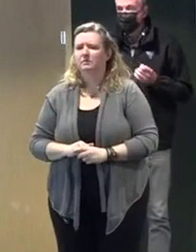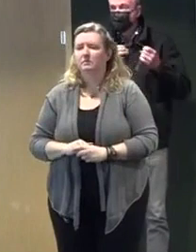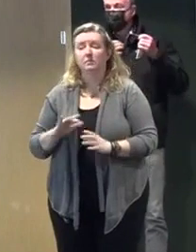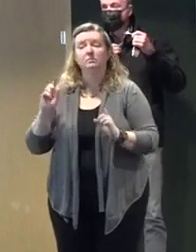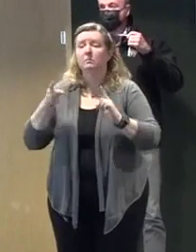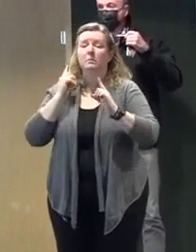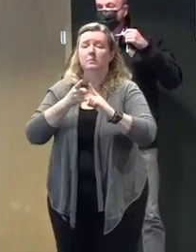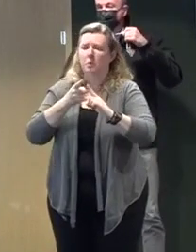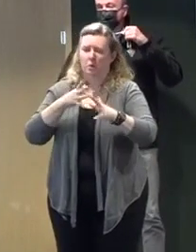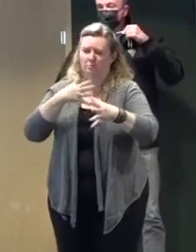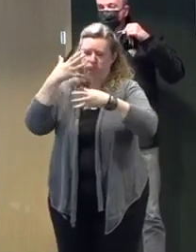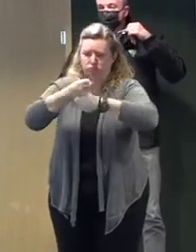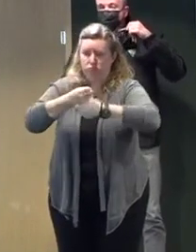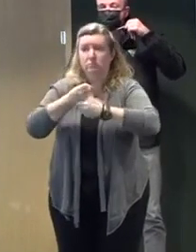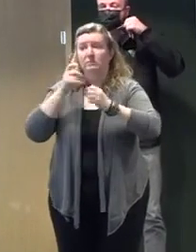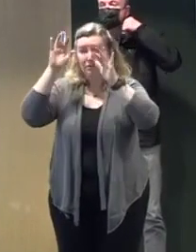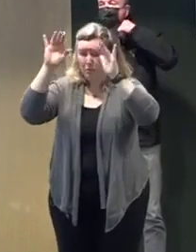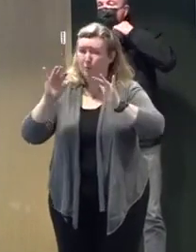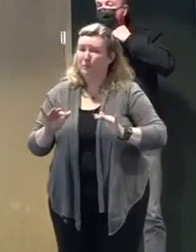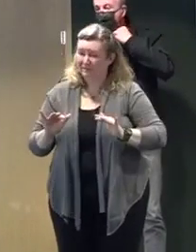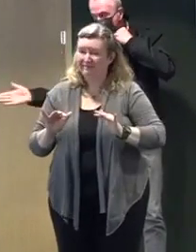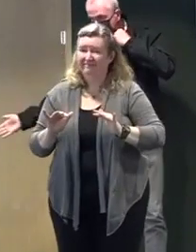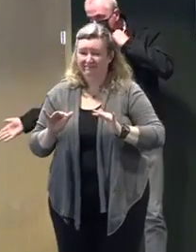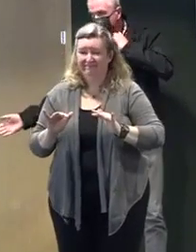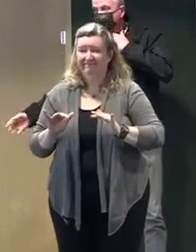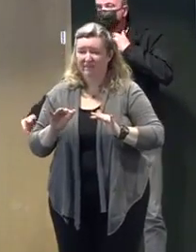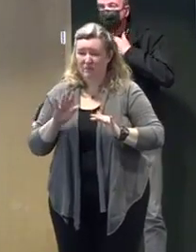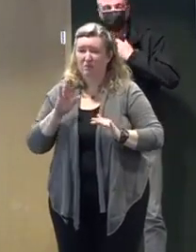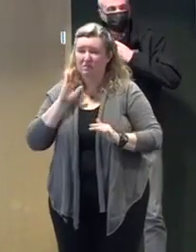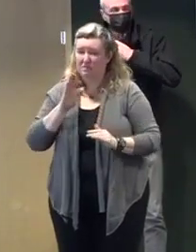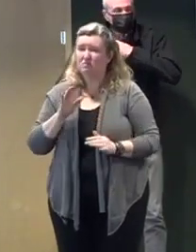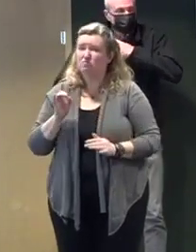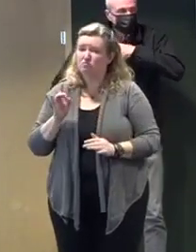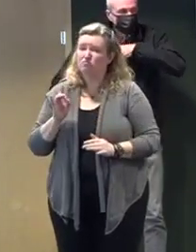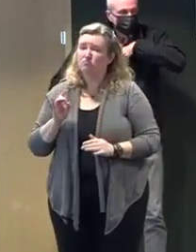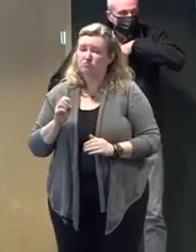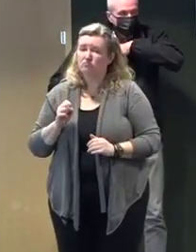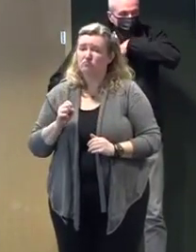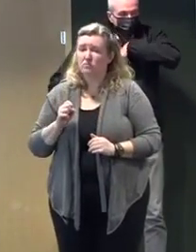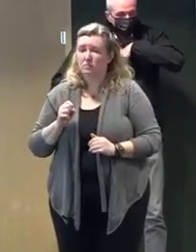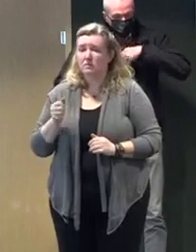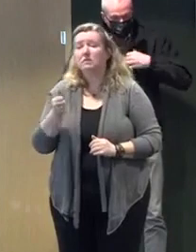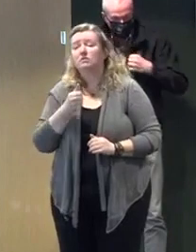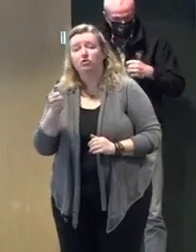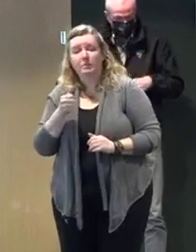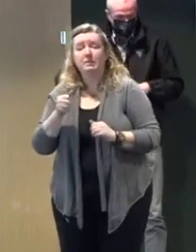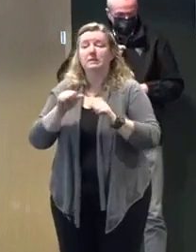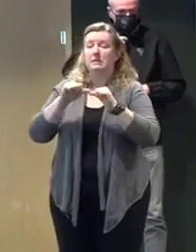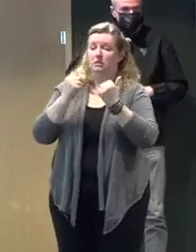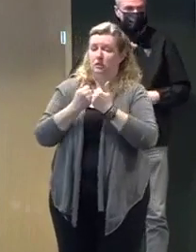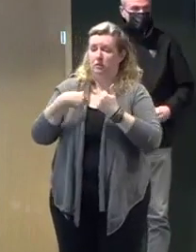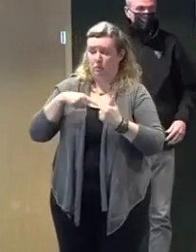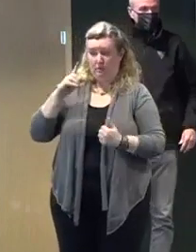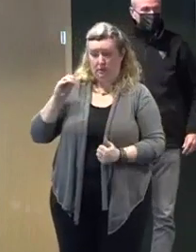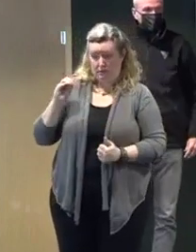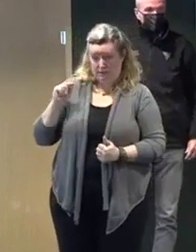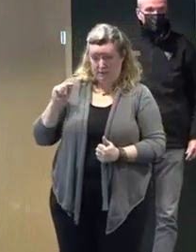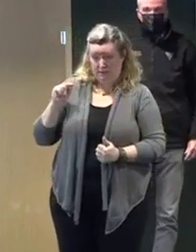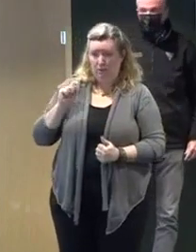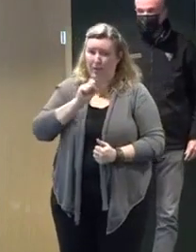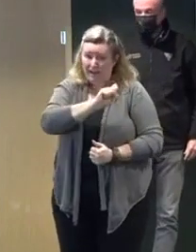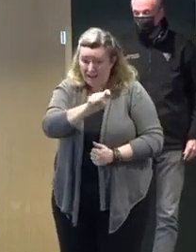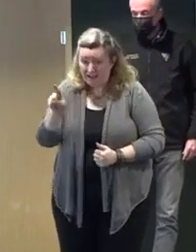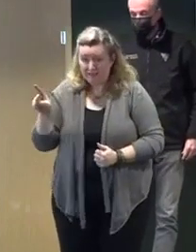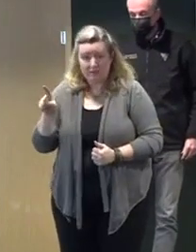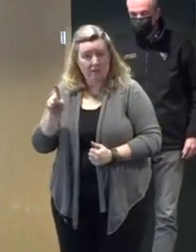be very significant. And as transportation agencies, the one thing we ask is that for those who do not have to use the roadways